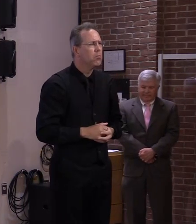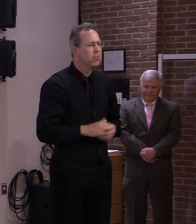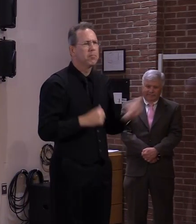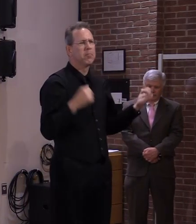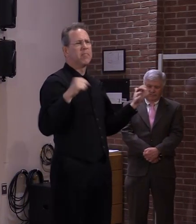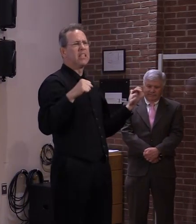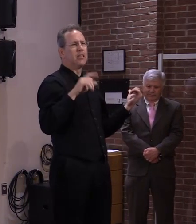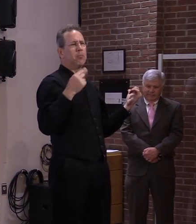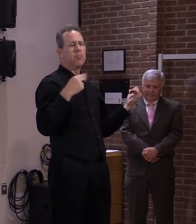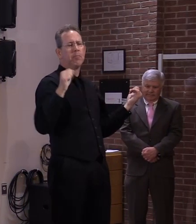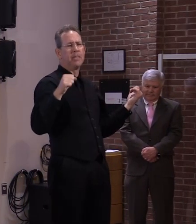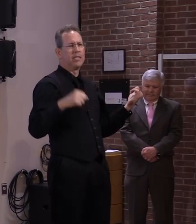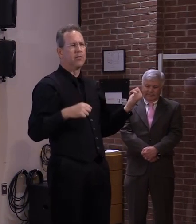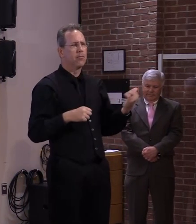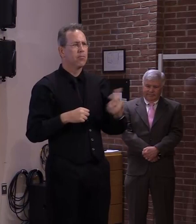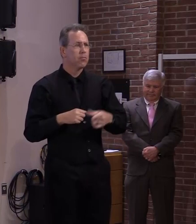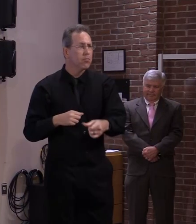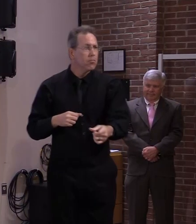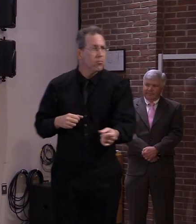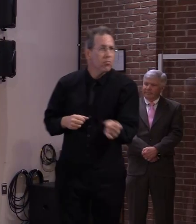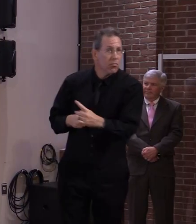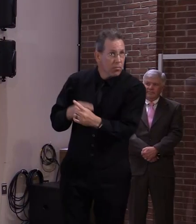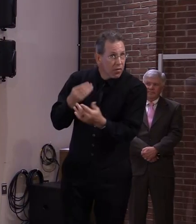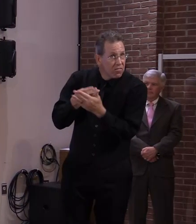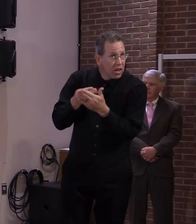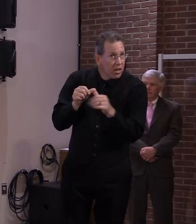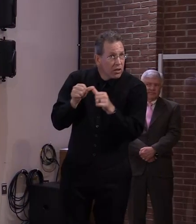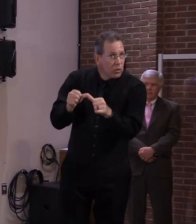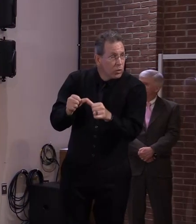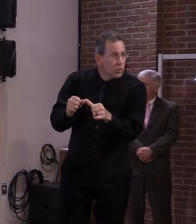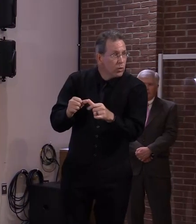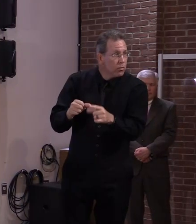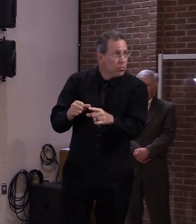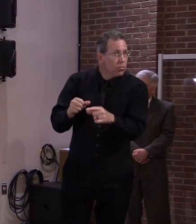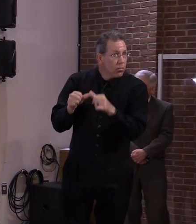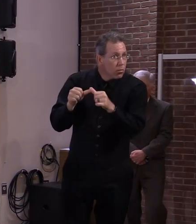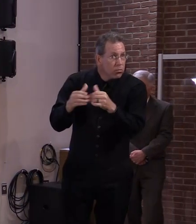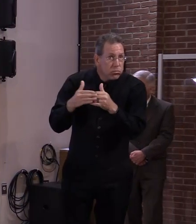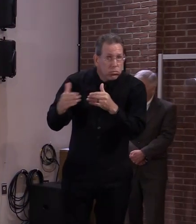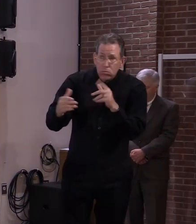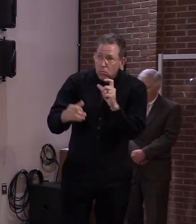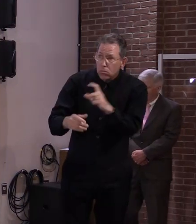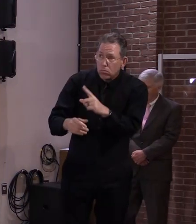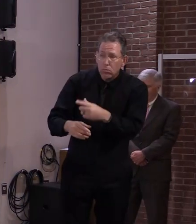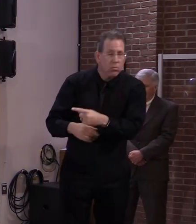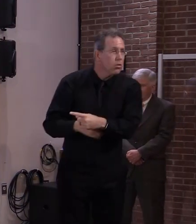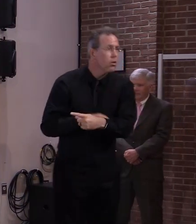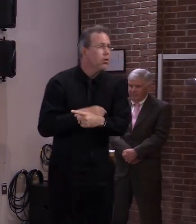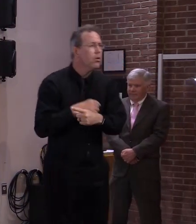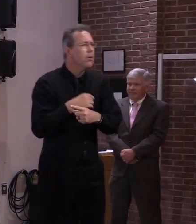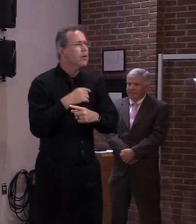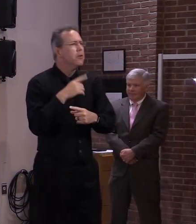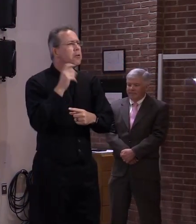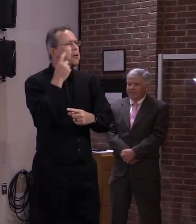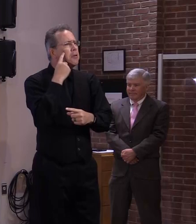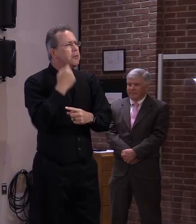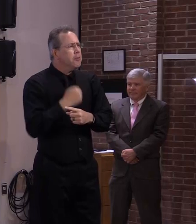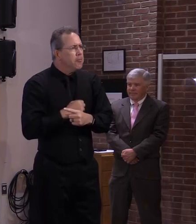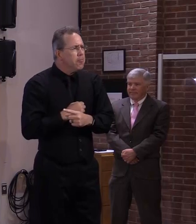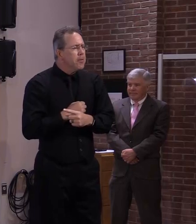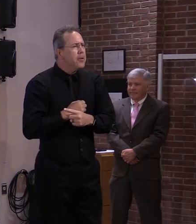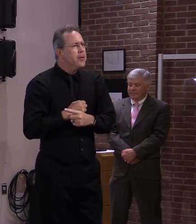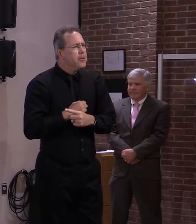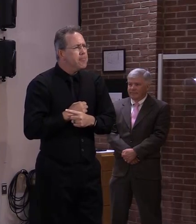so the funding continues indefinitely into the future uh i think there's a there's an end date uh there